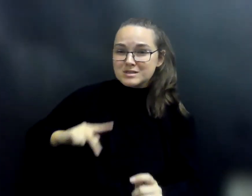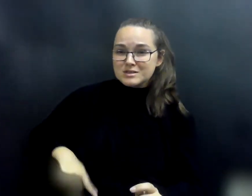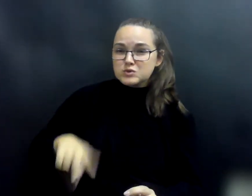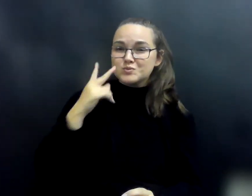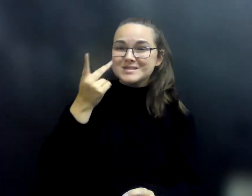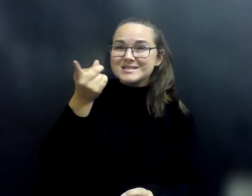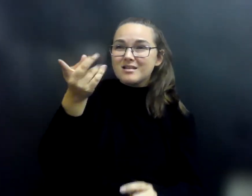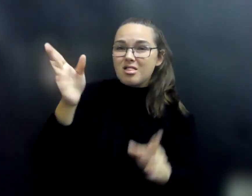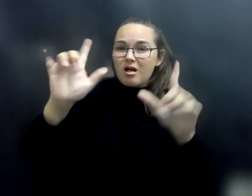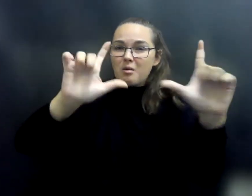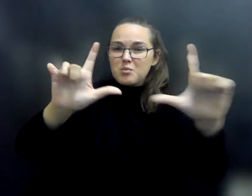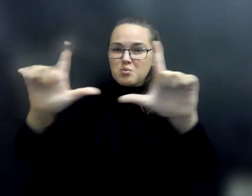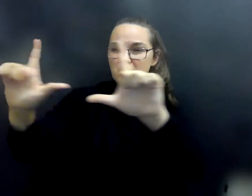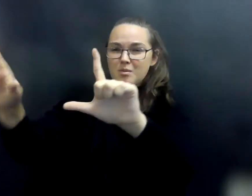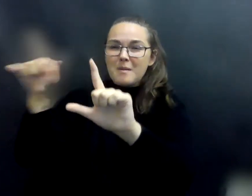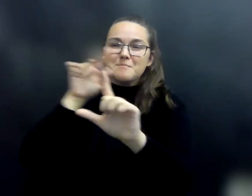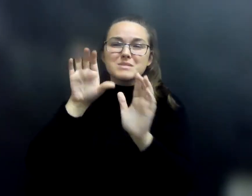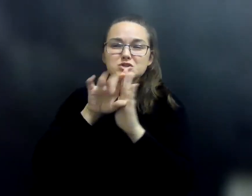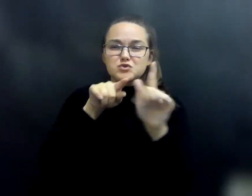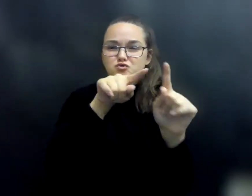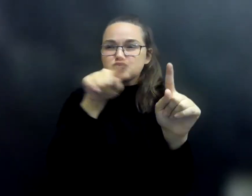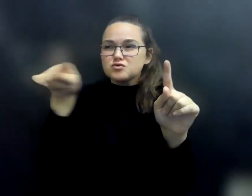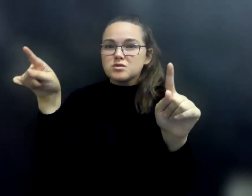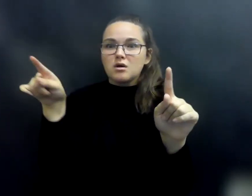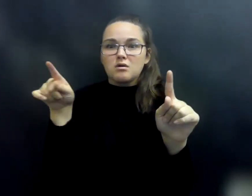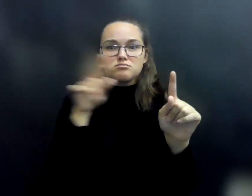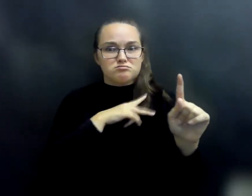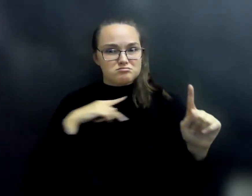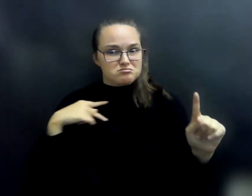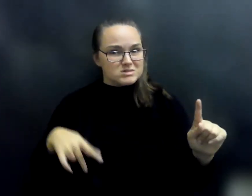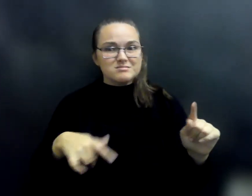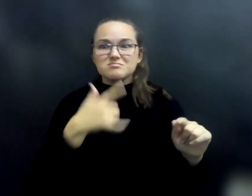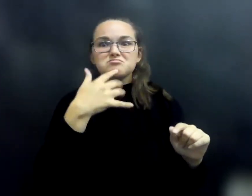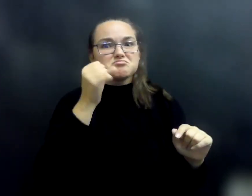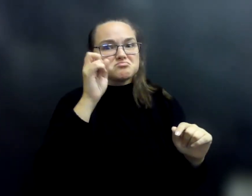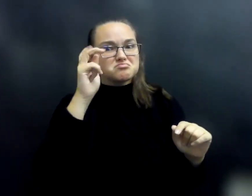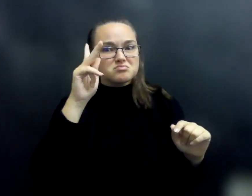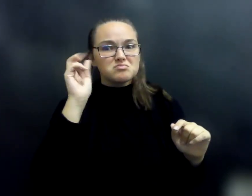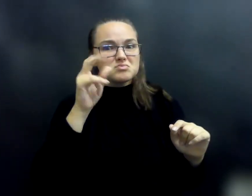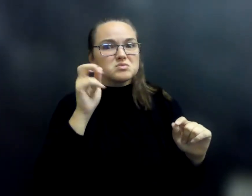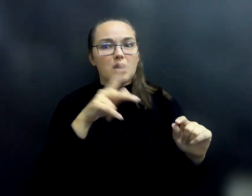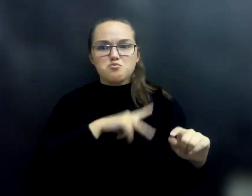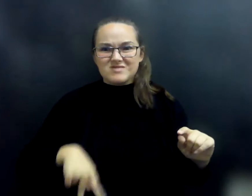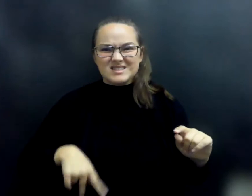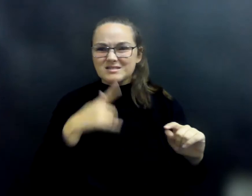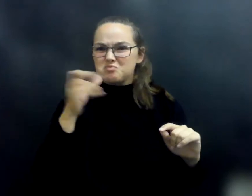to be your bride. The curious prince obeyed his father and found everything to be just as the king had said.